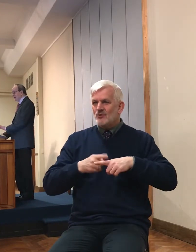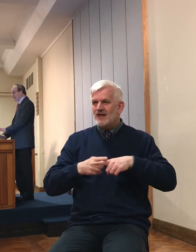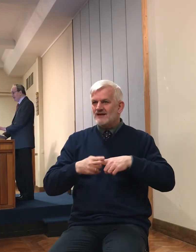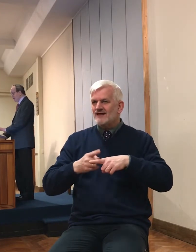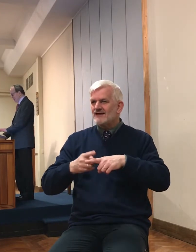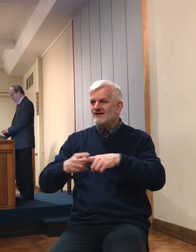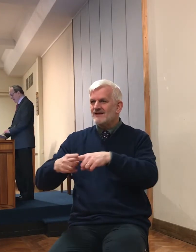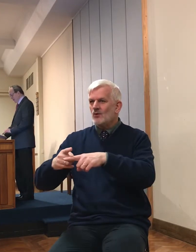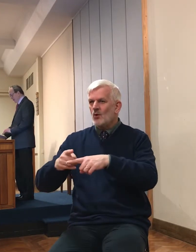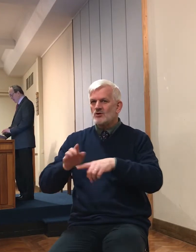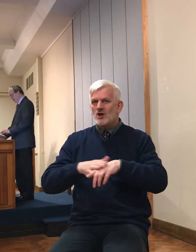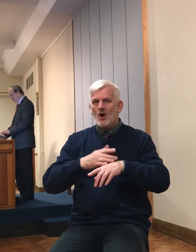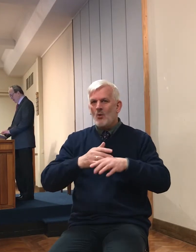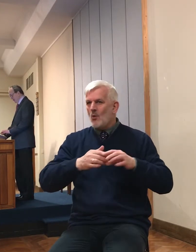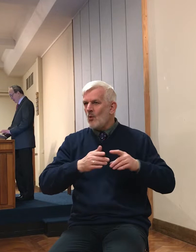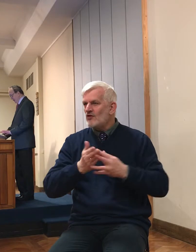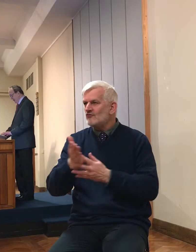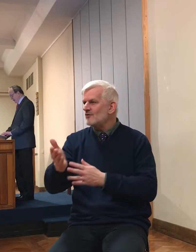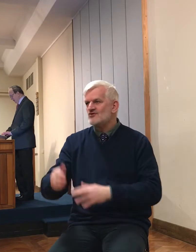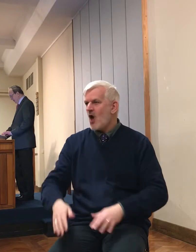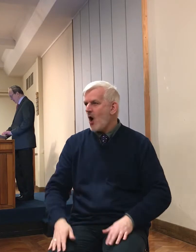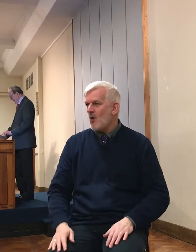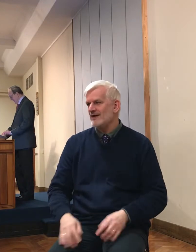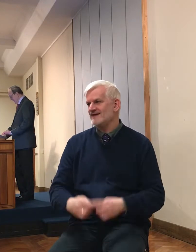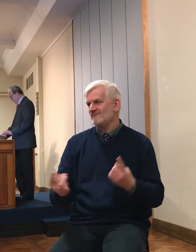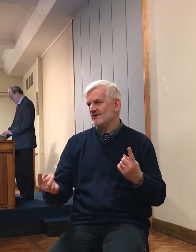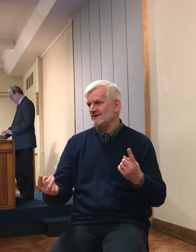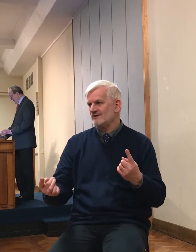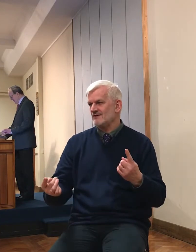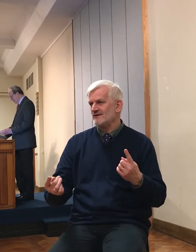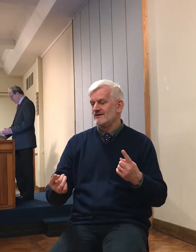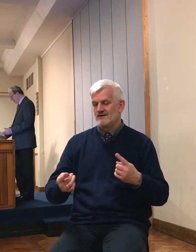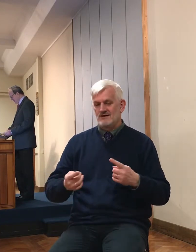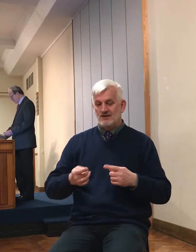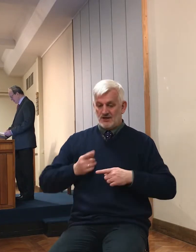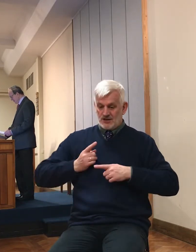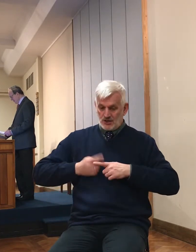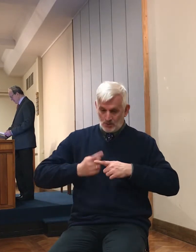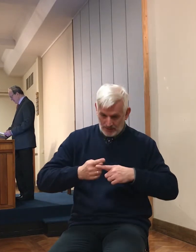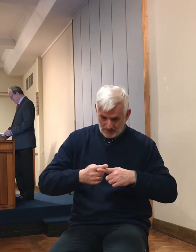of it. There is a profound change, and it's obvious to see.